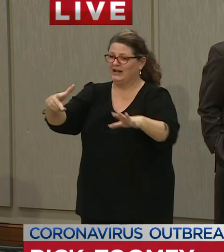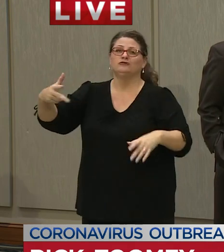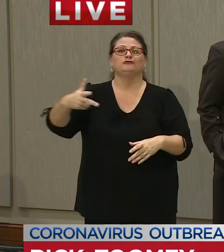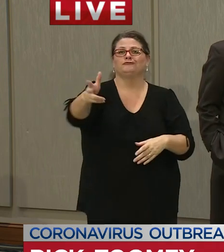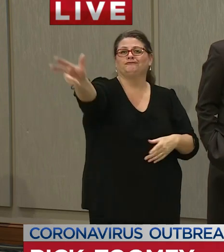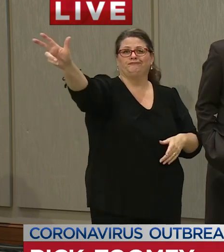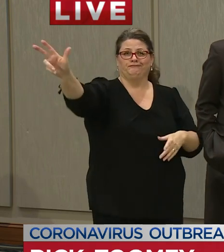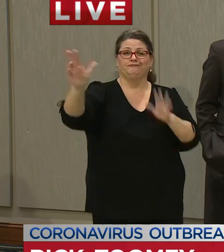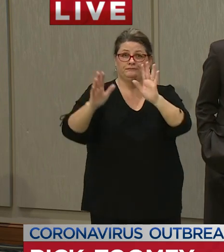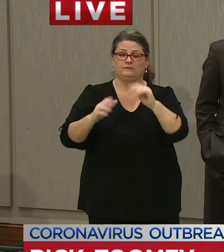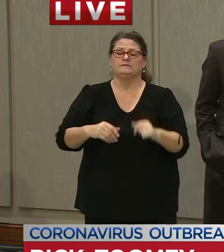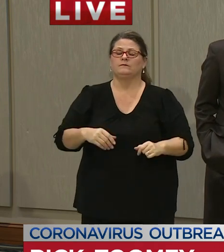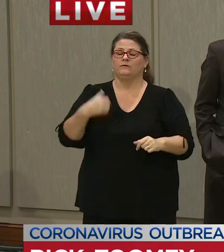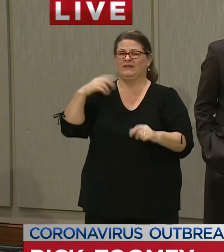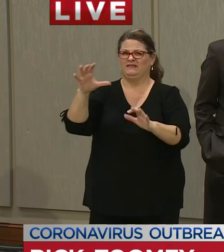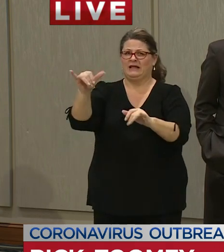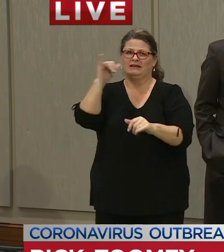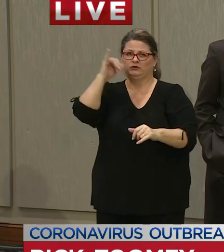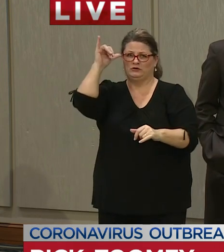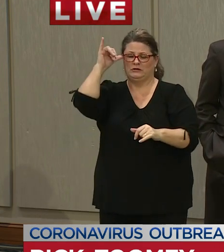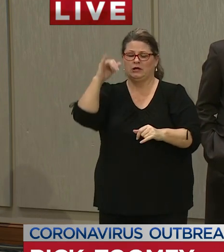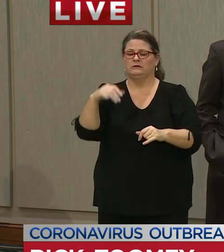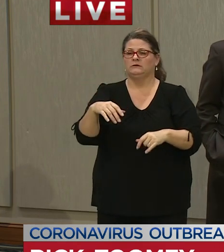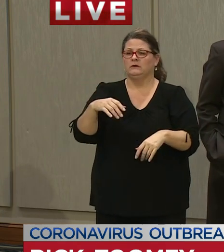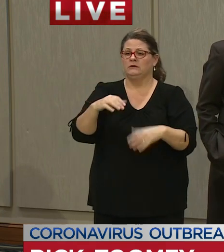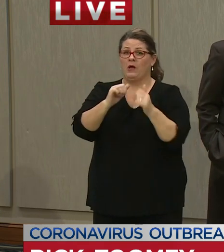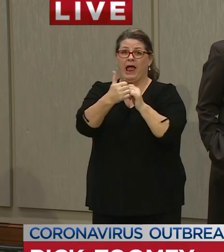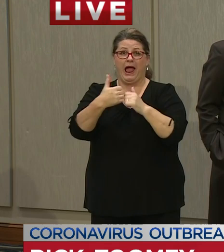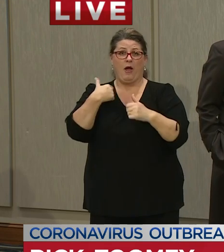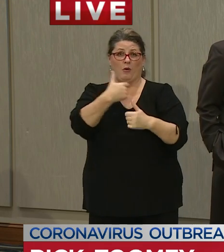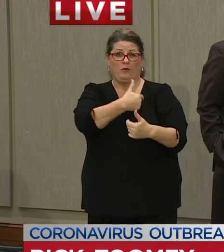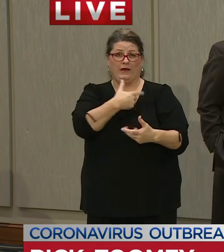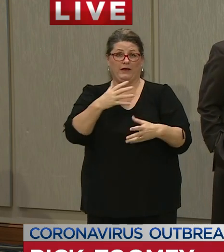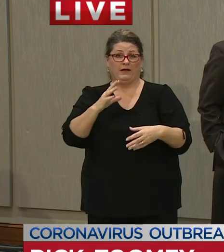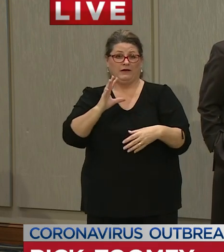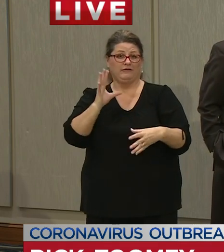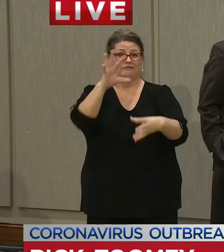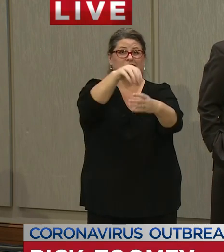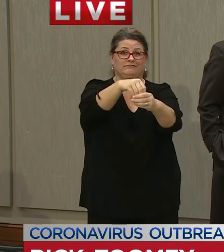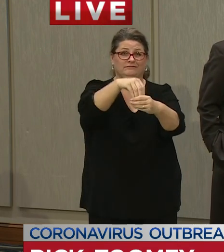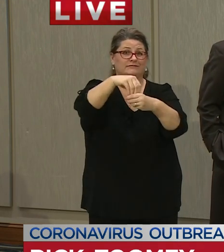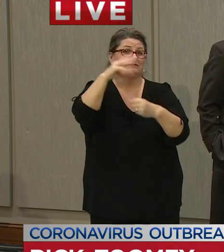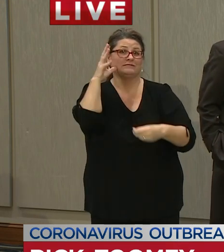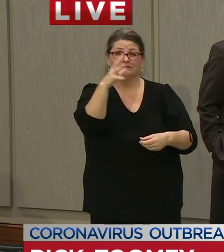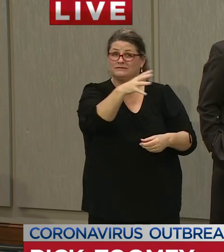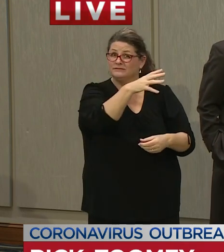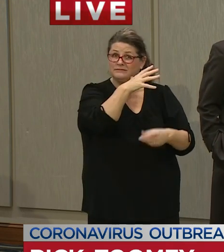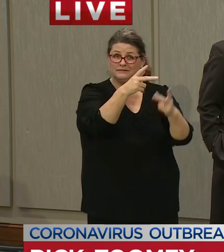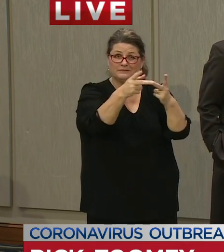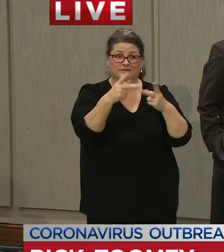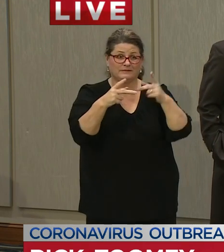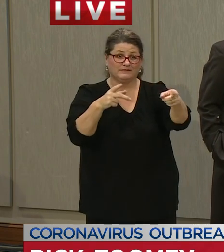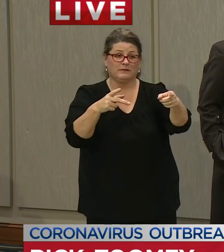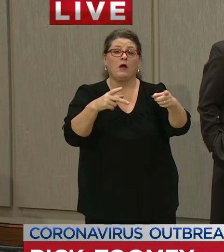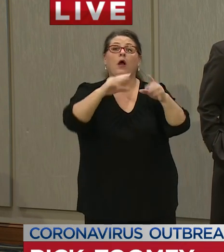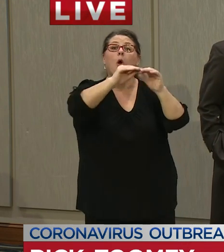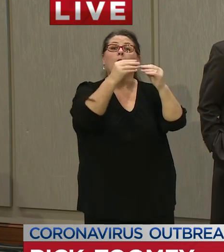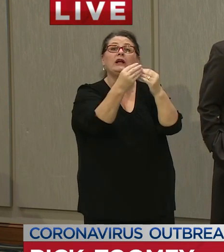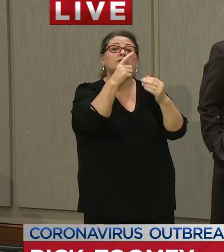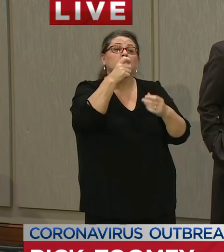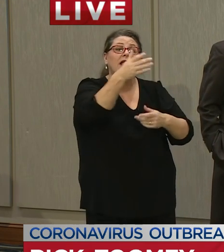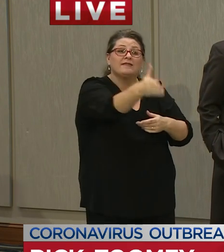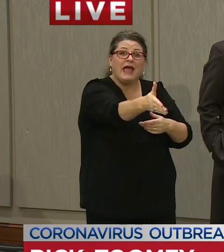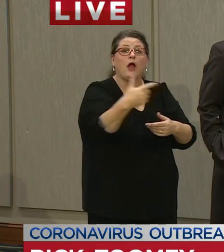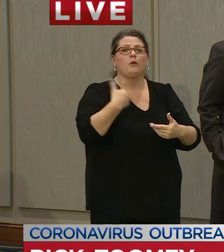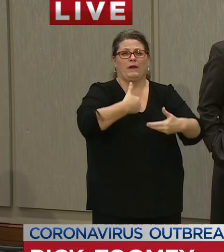rural communities is to uh one partner with a lot of organizations and we have actually